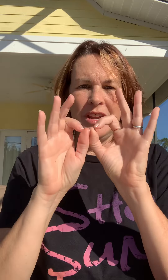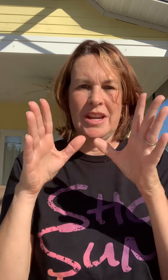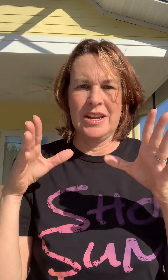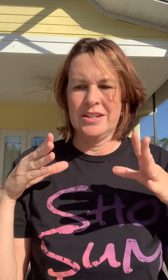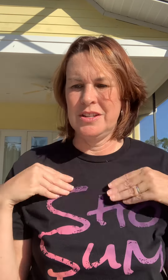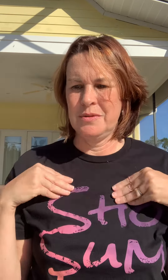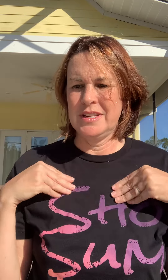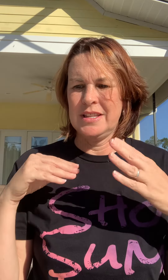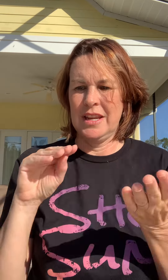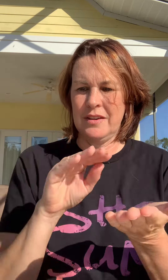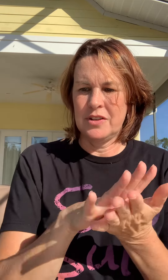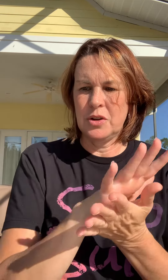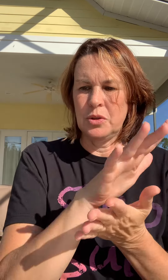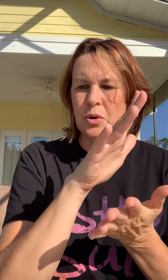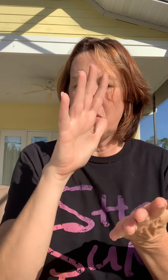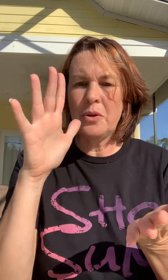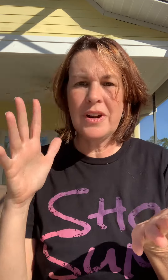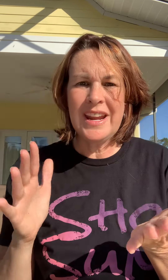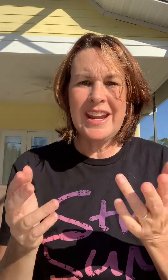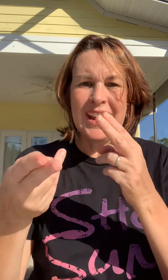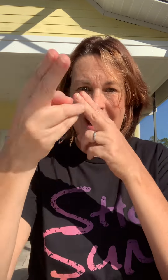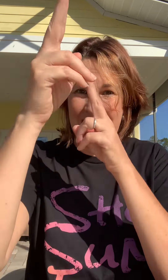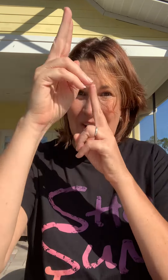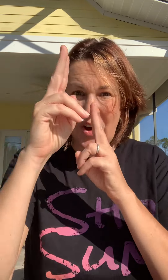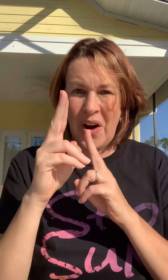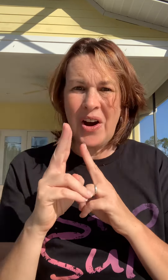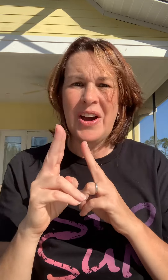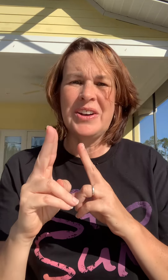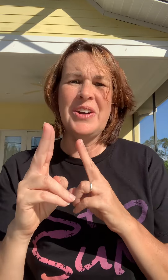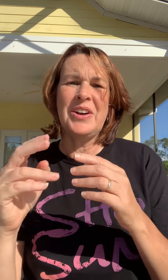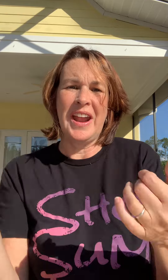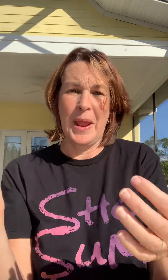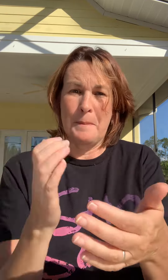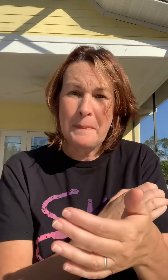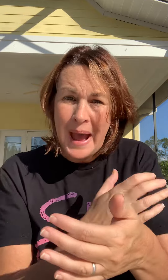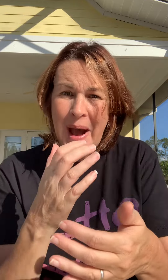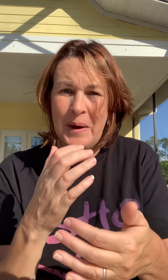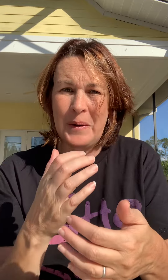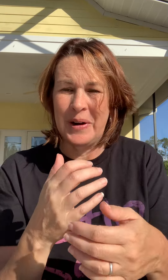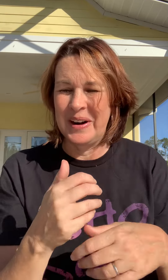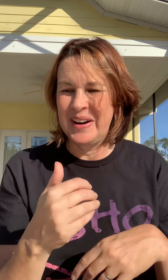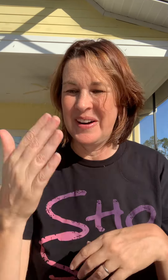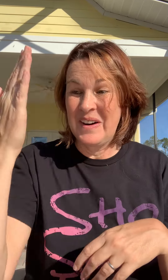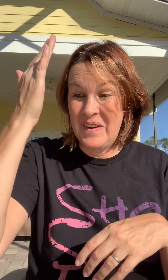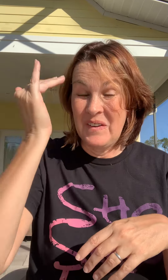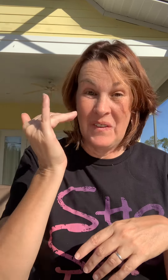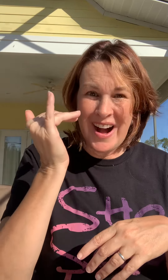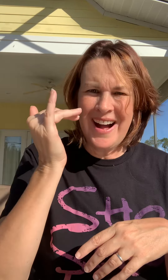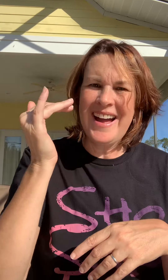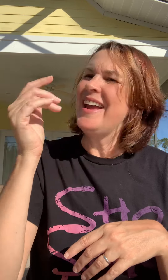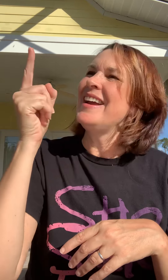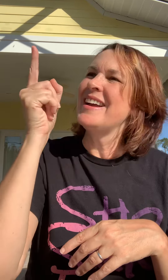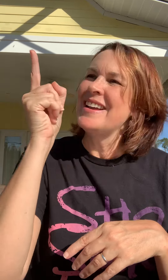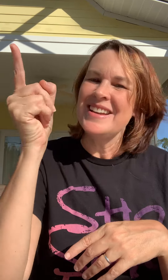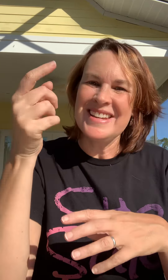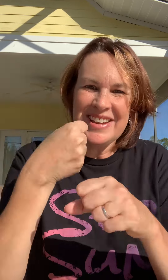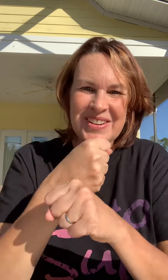to receive glory and honor and power. Why? You